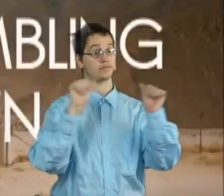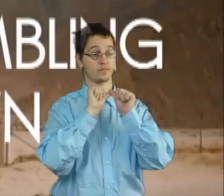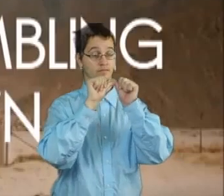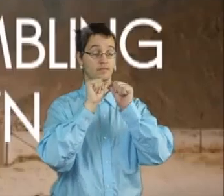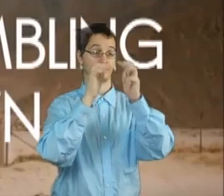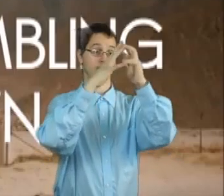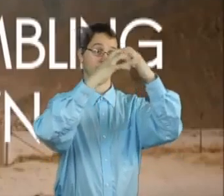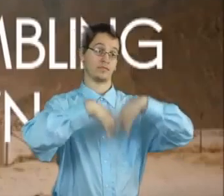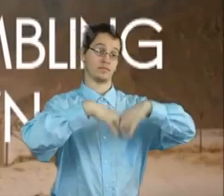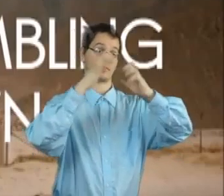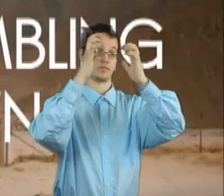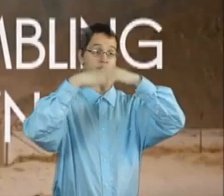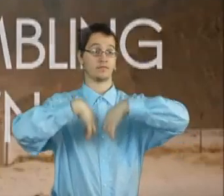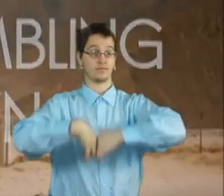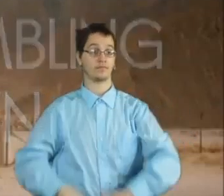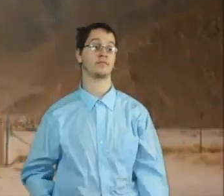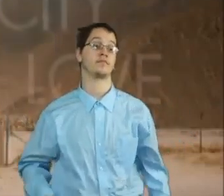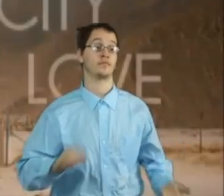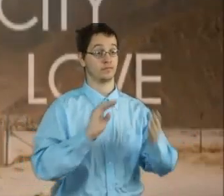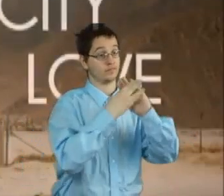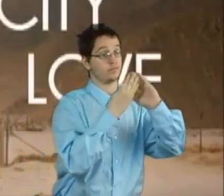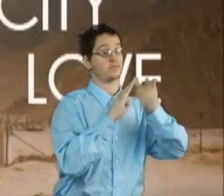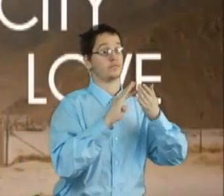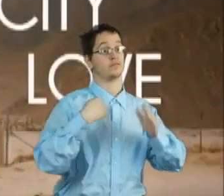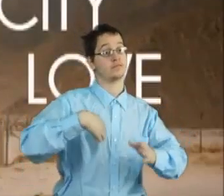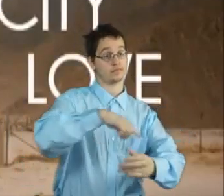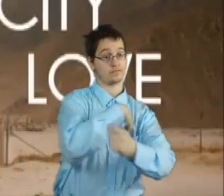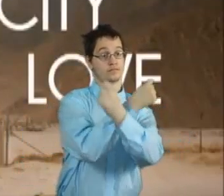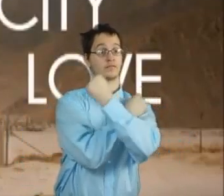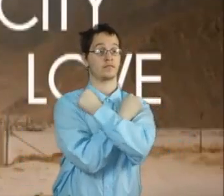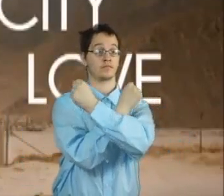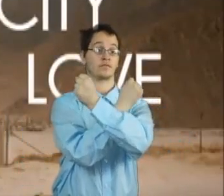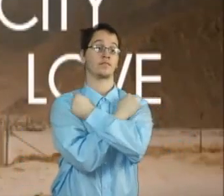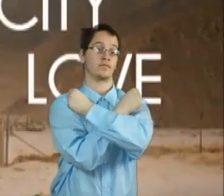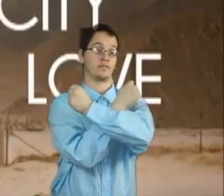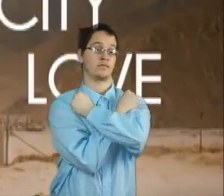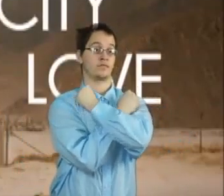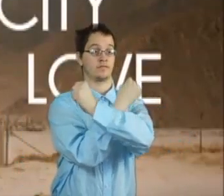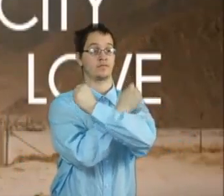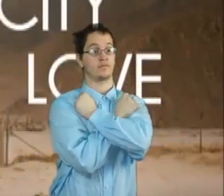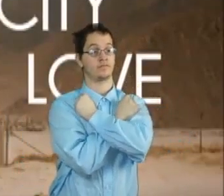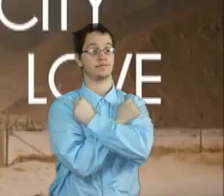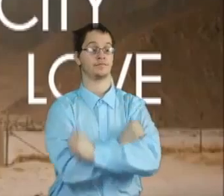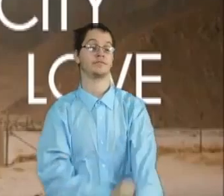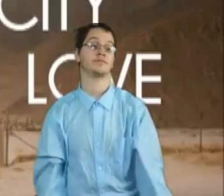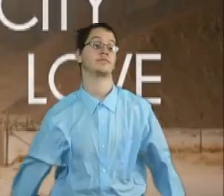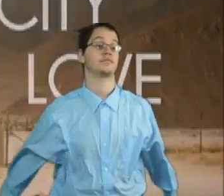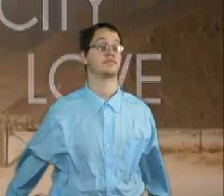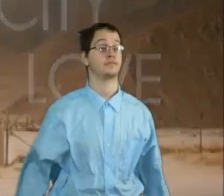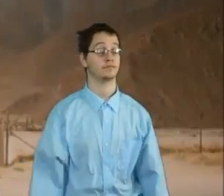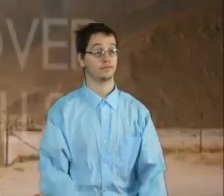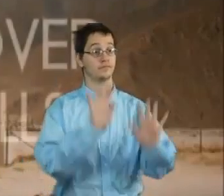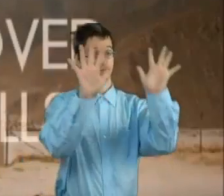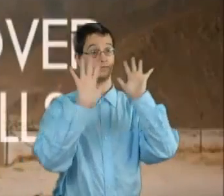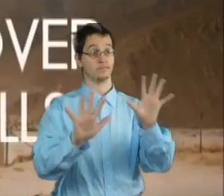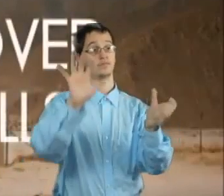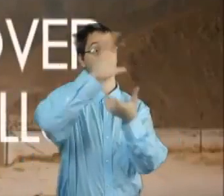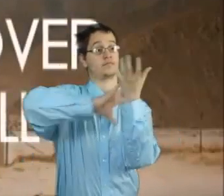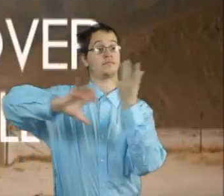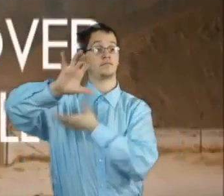How am gonna be an optimist about Great clouds